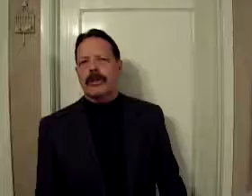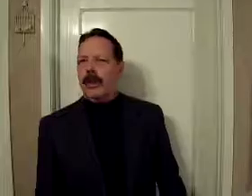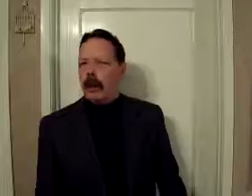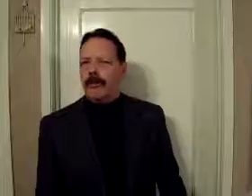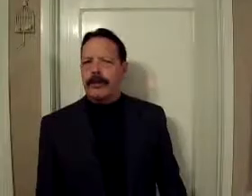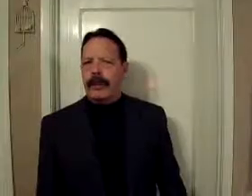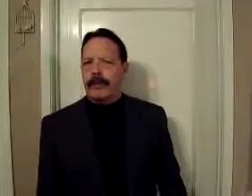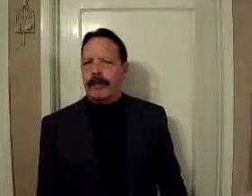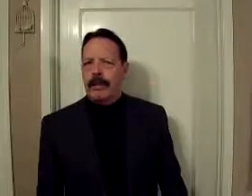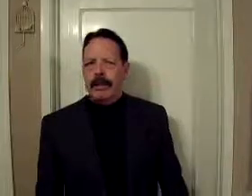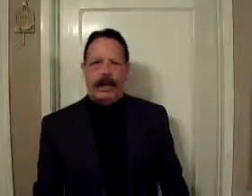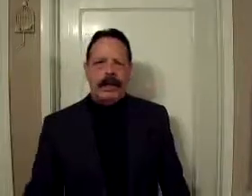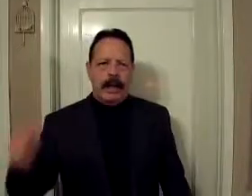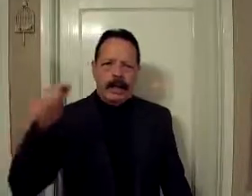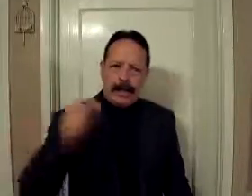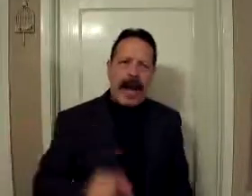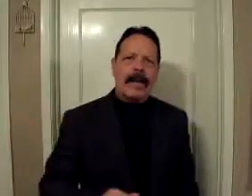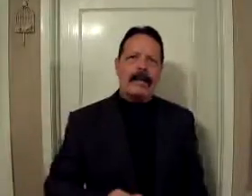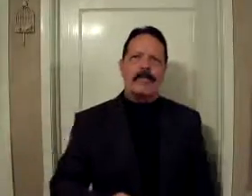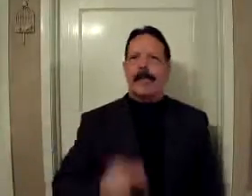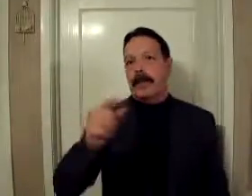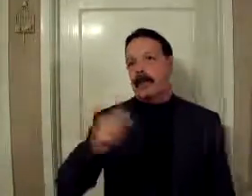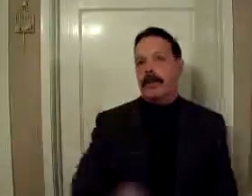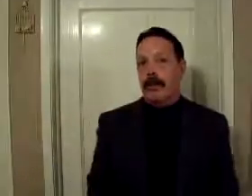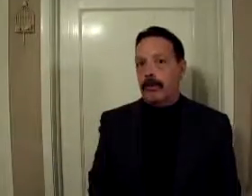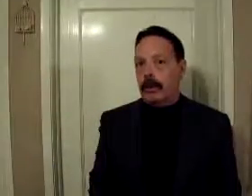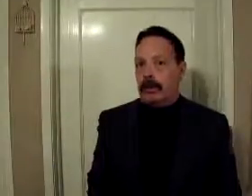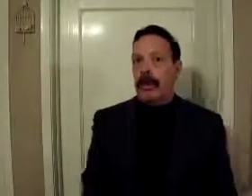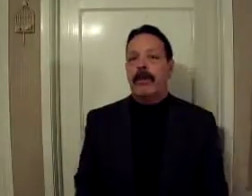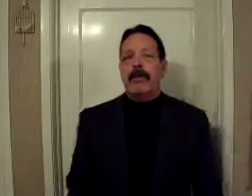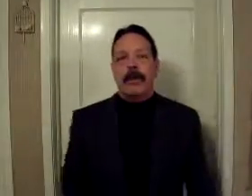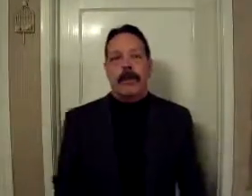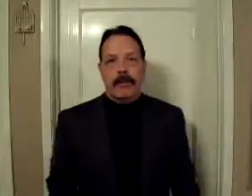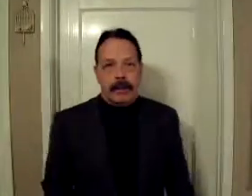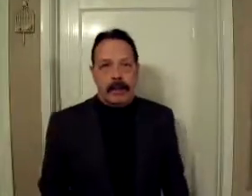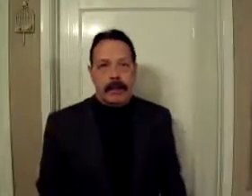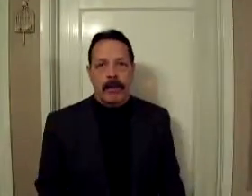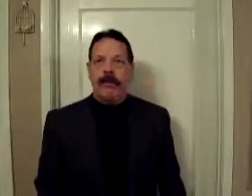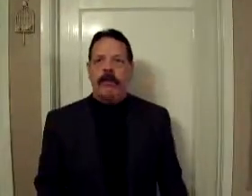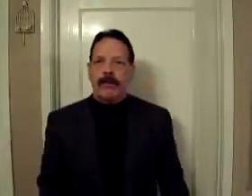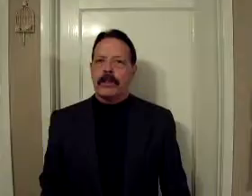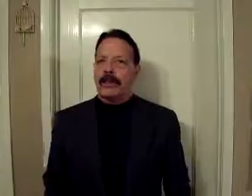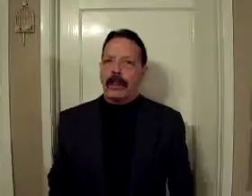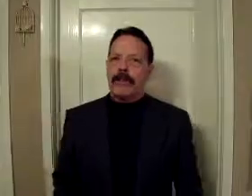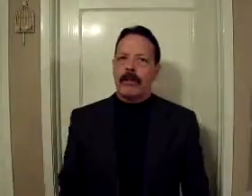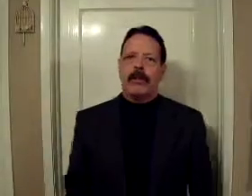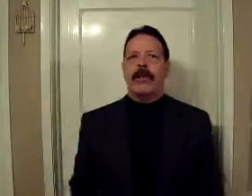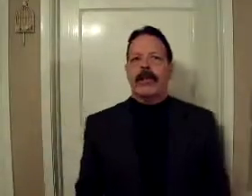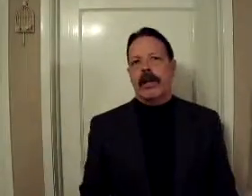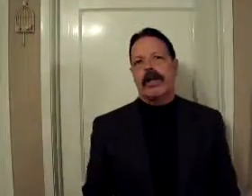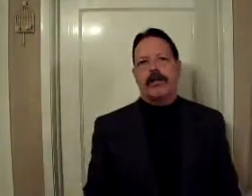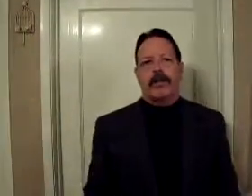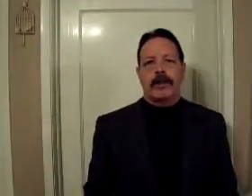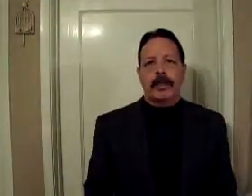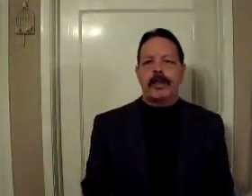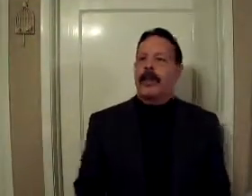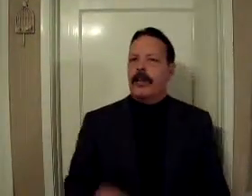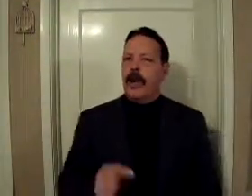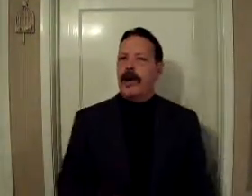all the time. They attacked them because they don't agree with their particular philosophical or theological position. Not